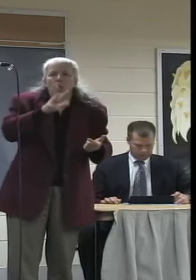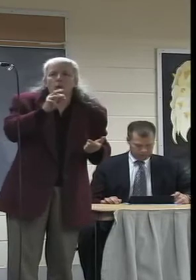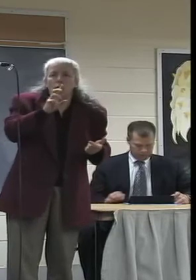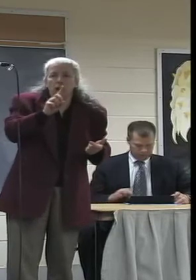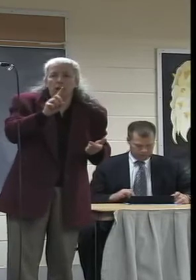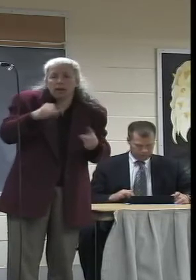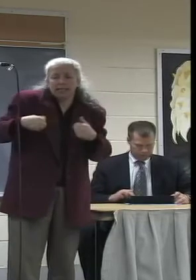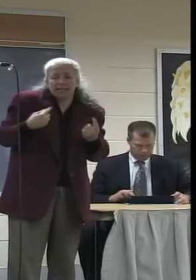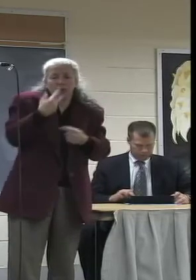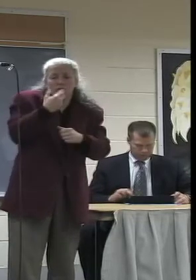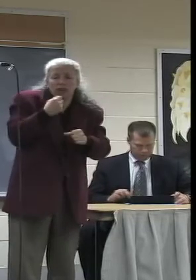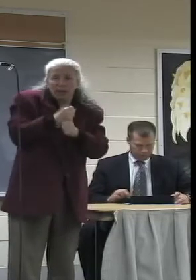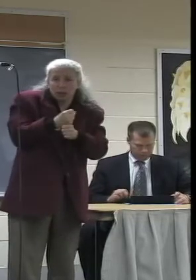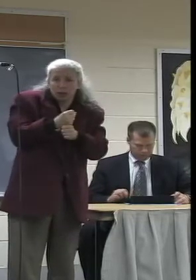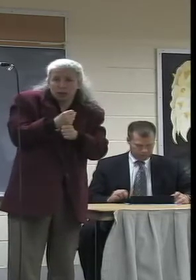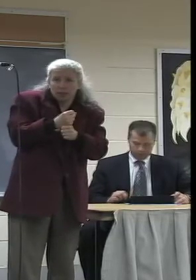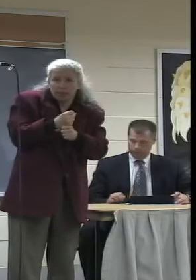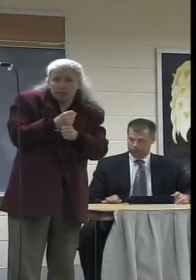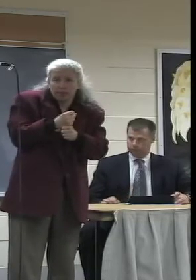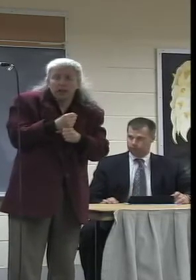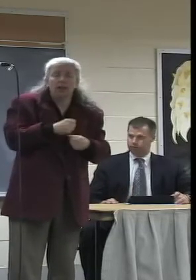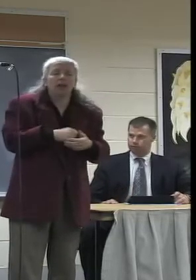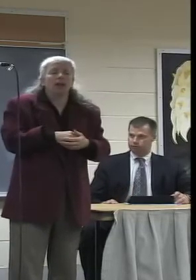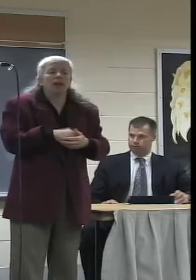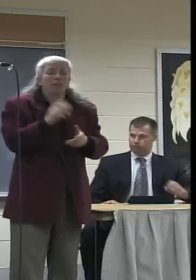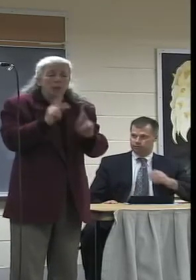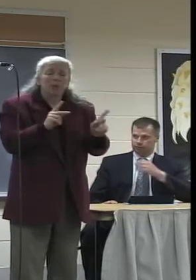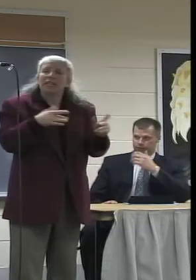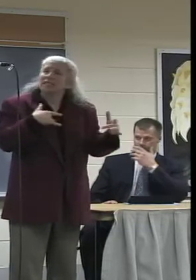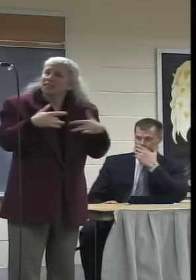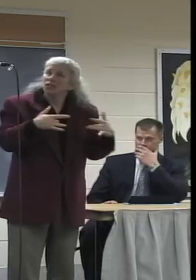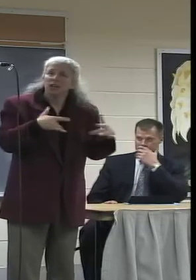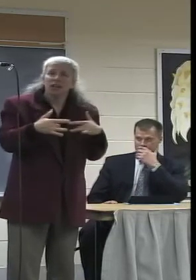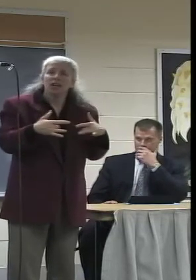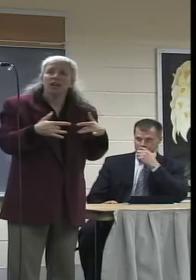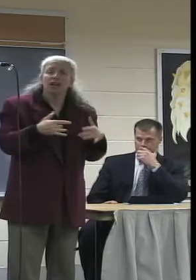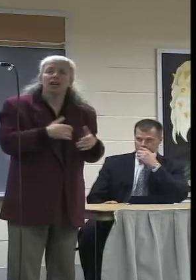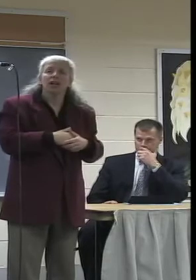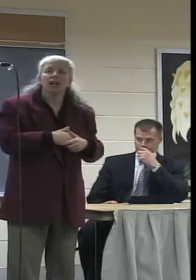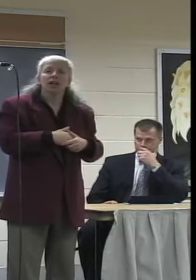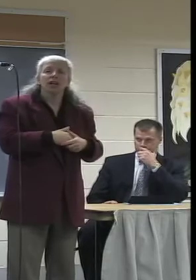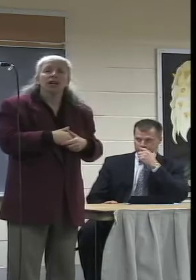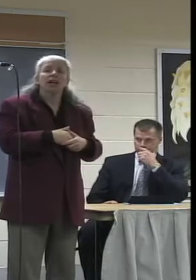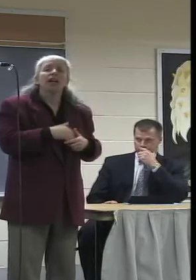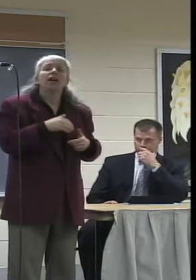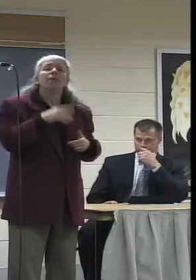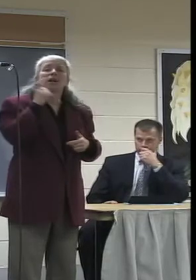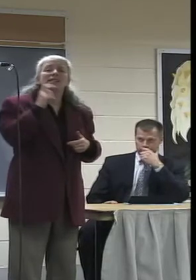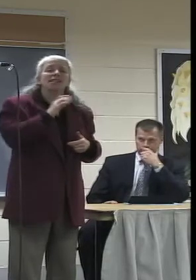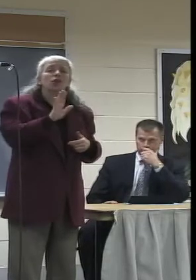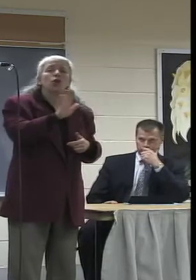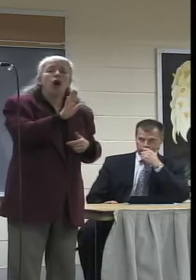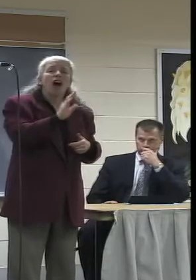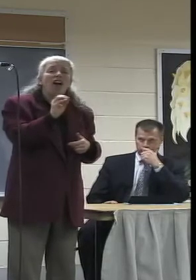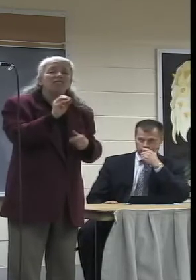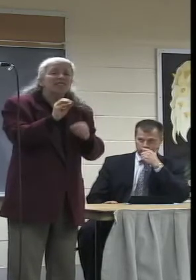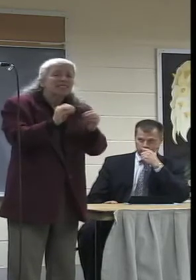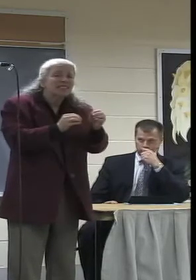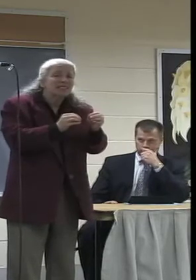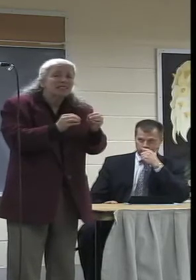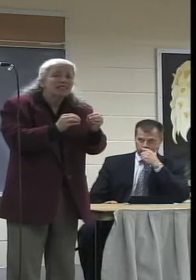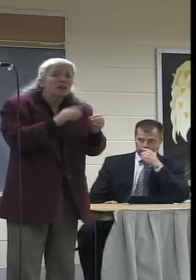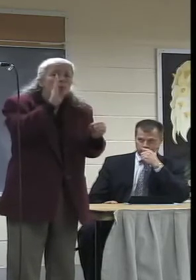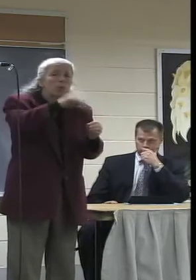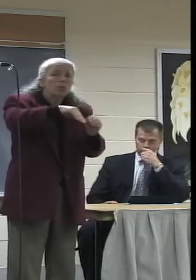even in the city who have great concerns of moving your office out of Northampton. We should be together,